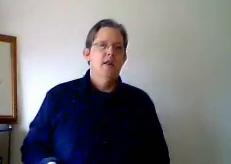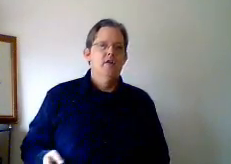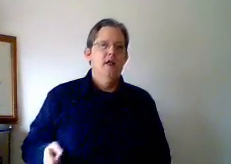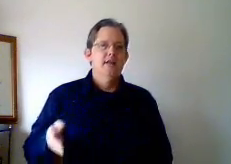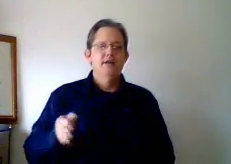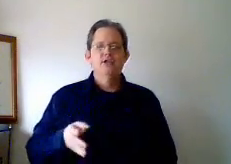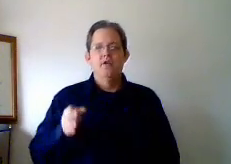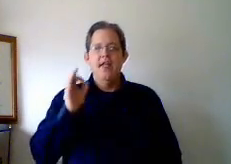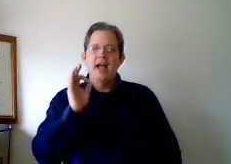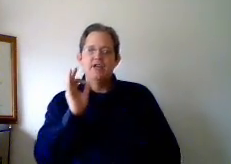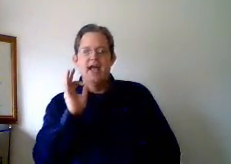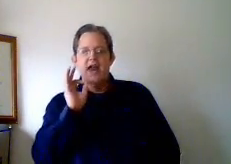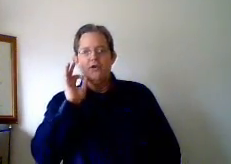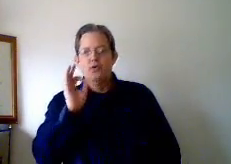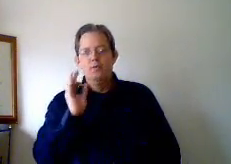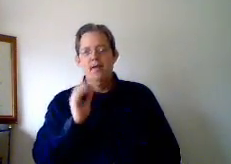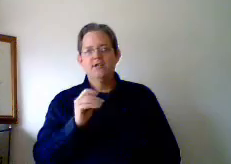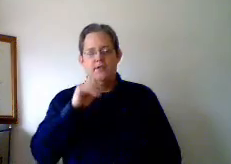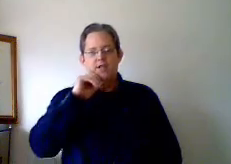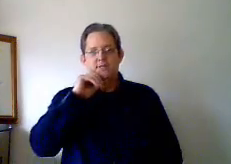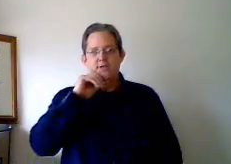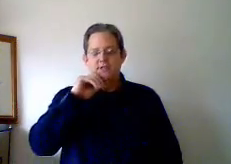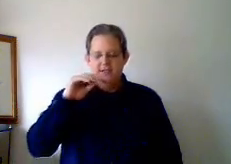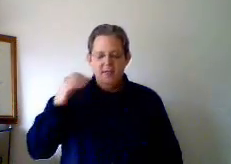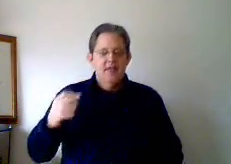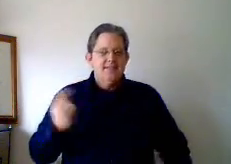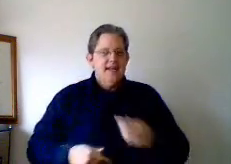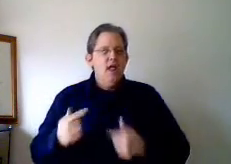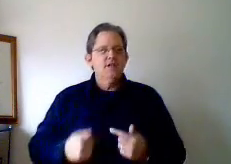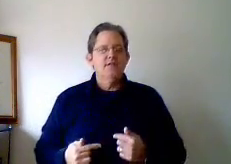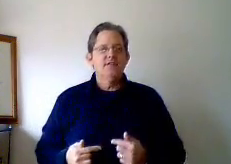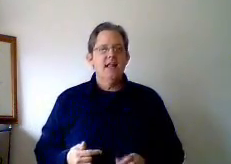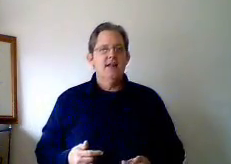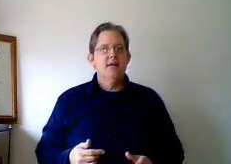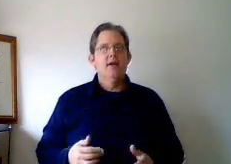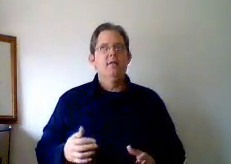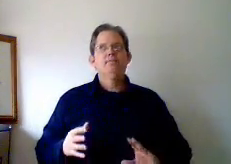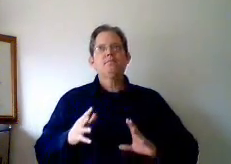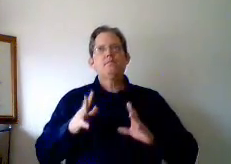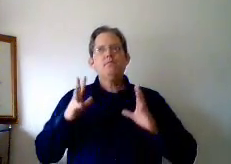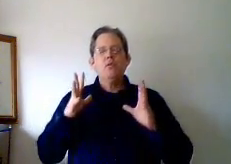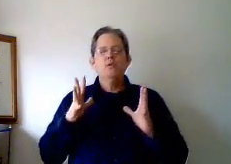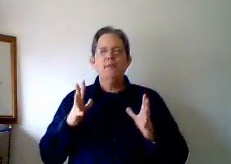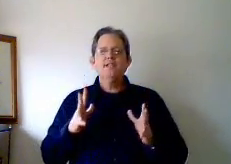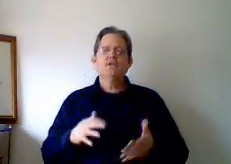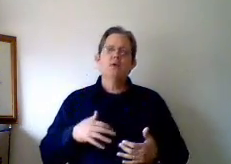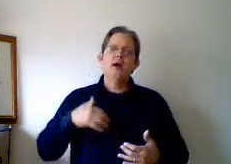along the line to make sure that they actually had a true match with the customer's needs. The psychology of selling here was based around